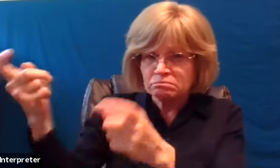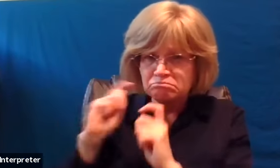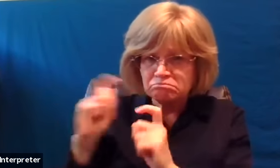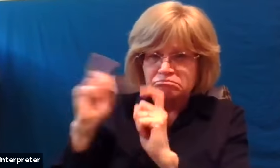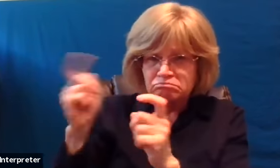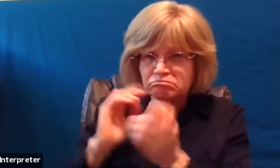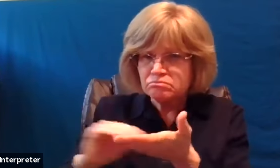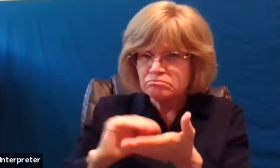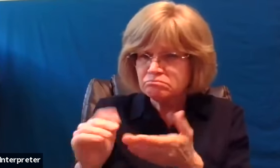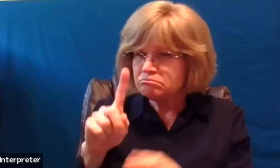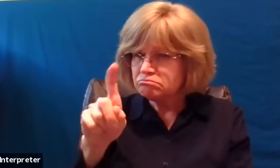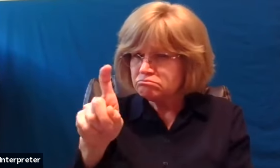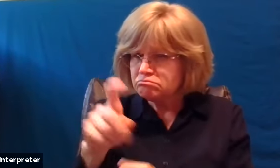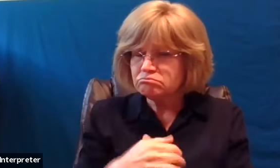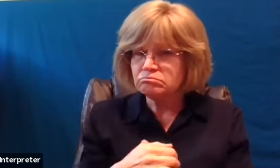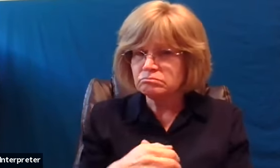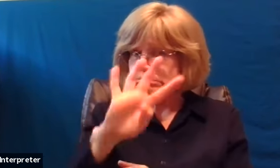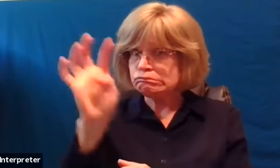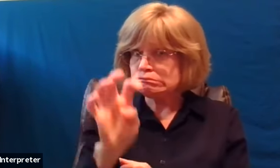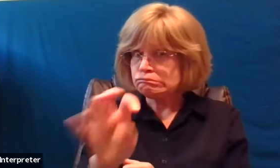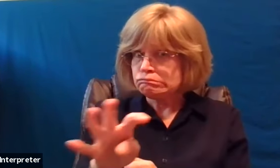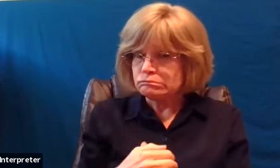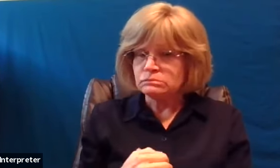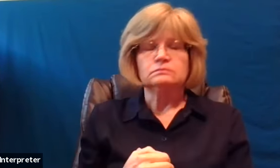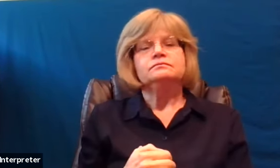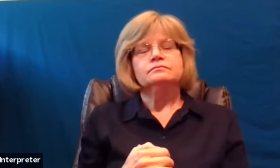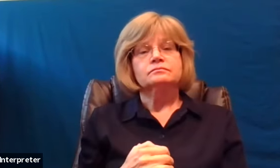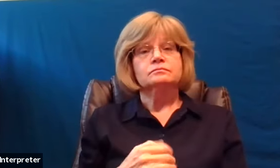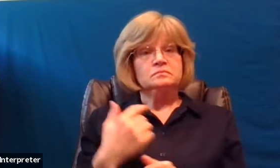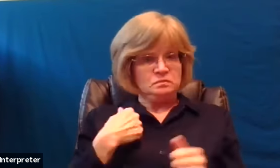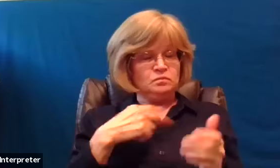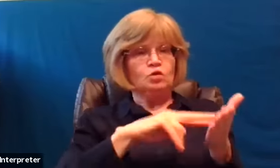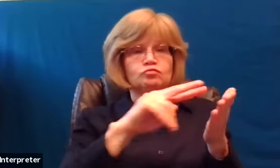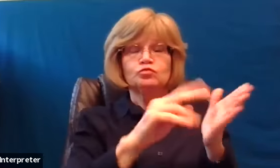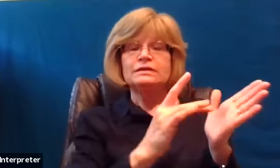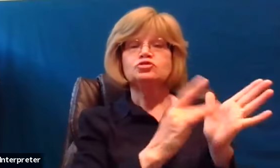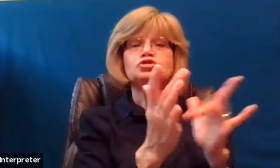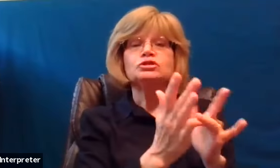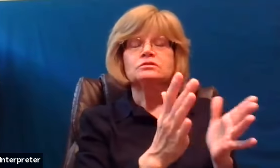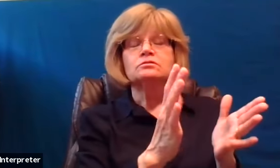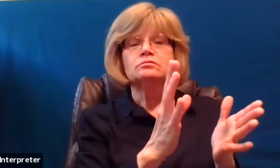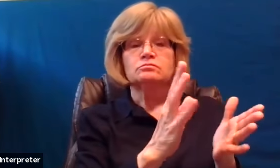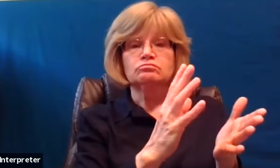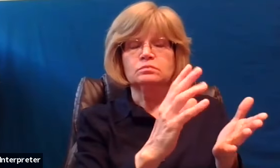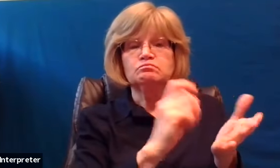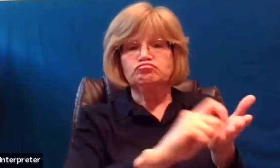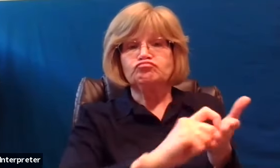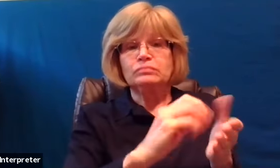when i read jesus words in the bible i see condition god